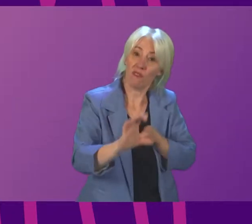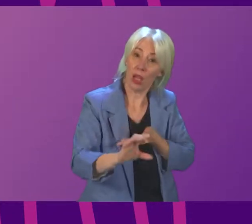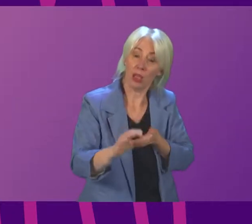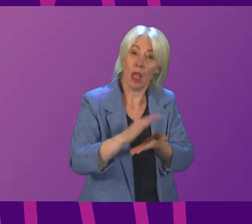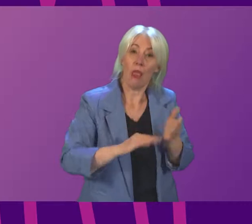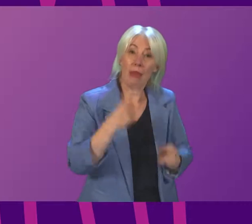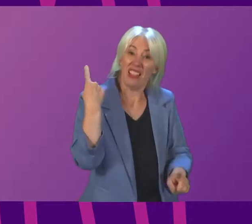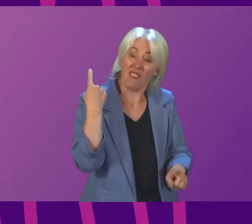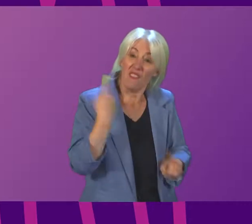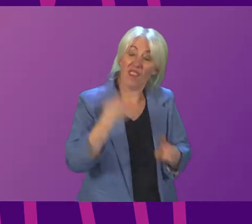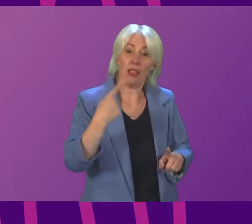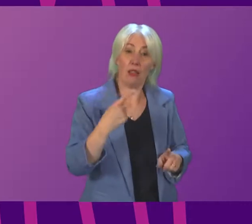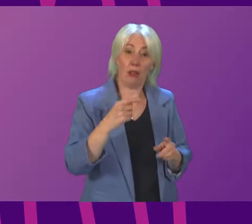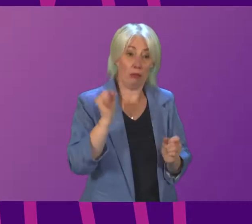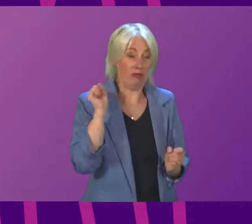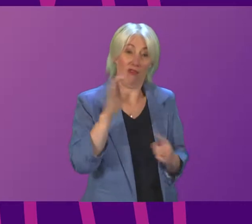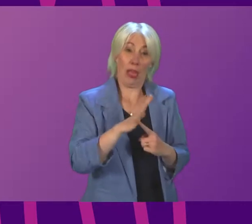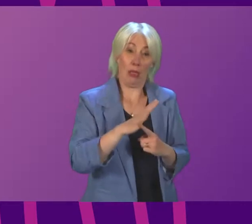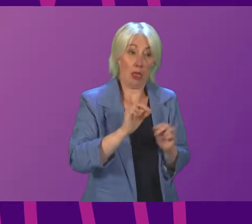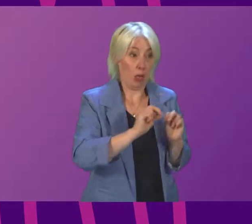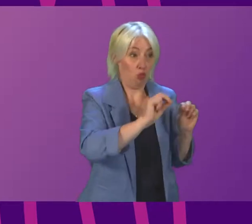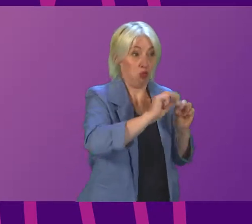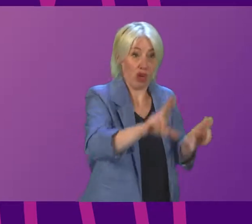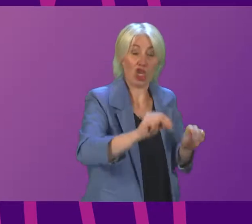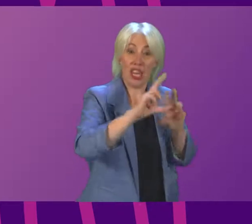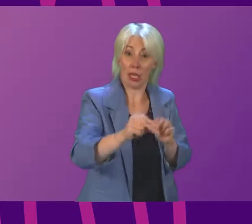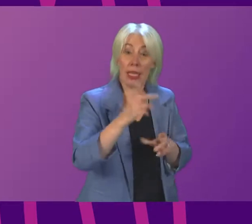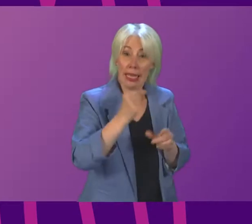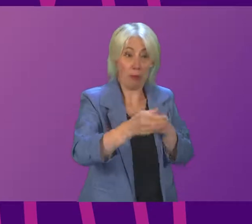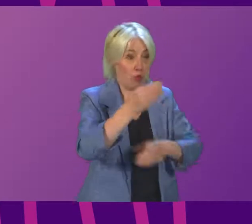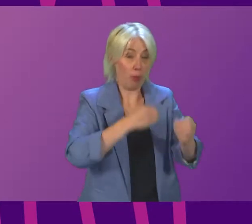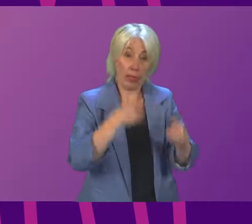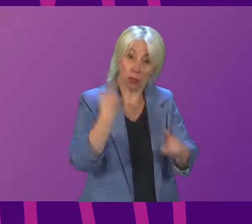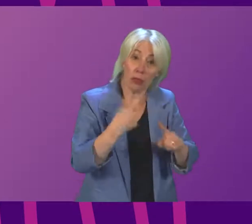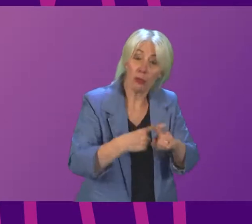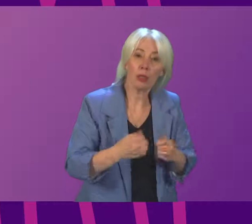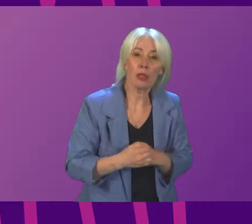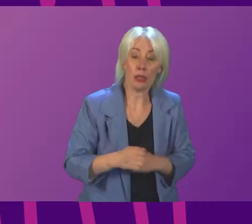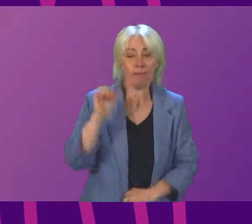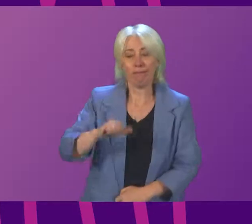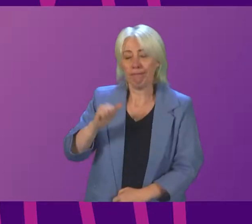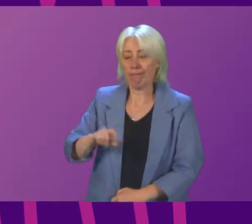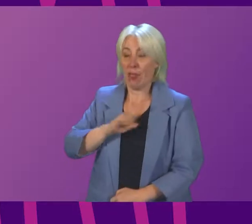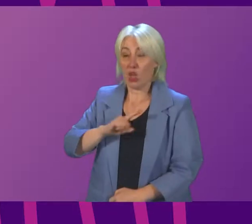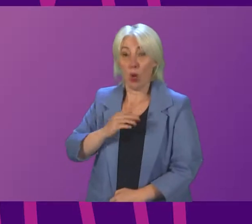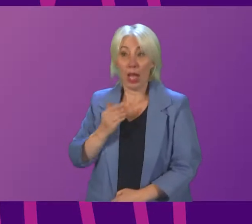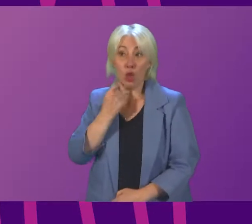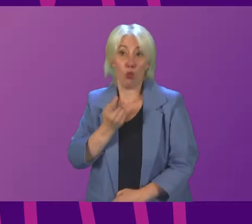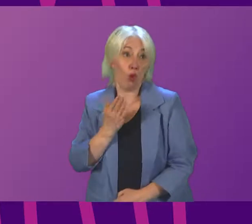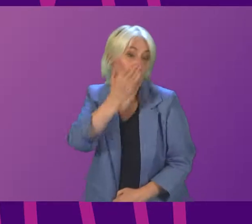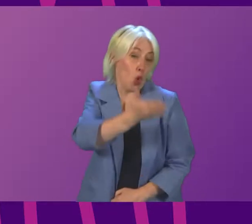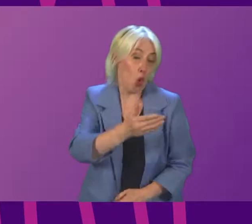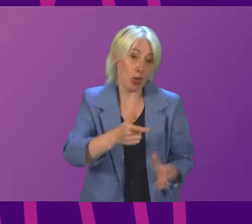vital crossings to reopen as soon as possible? Cabinet Secretary. That is one of the purposes of my visit to Annan tomorrow,